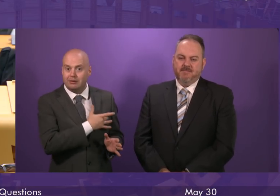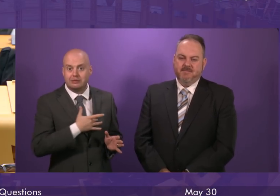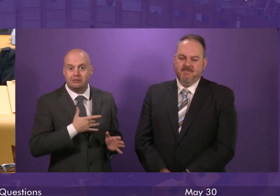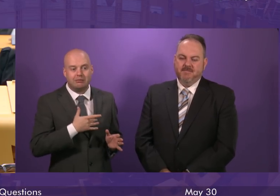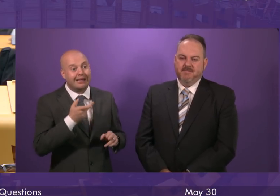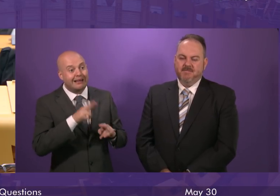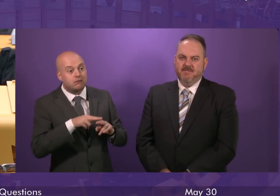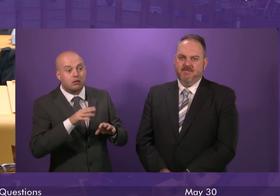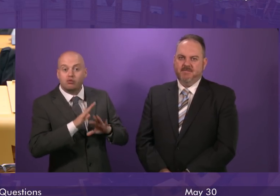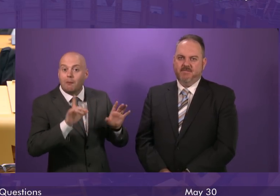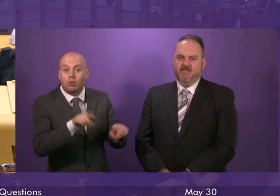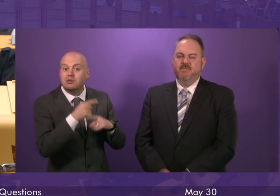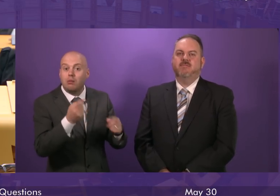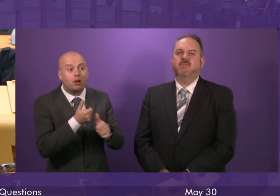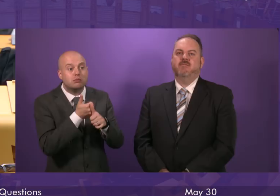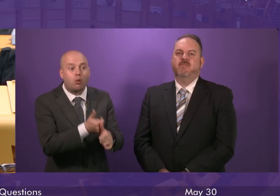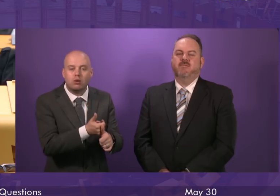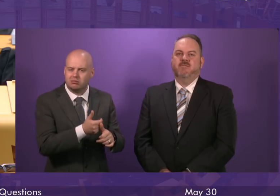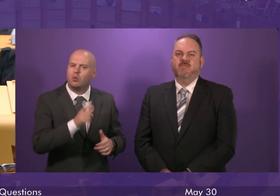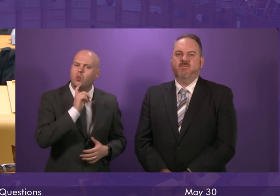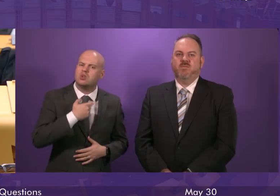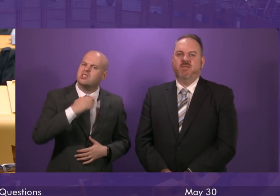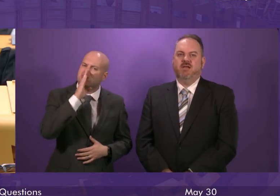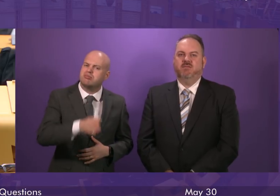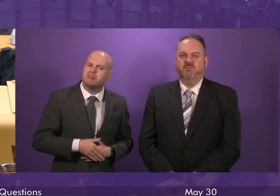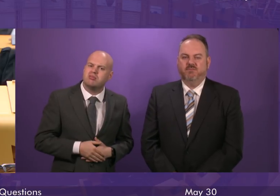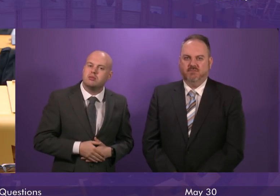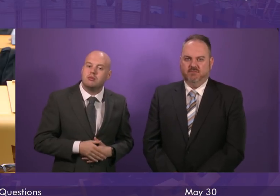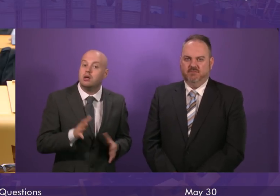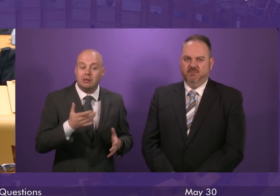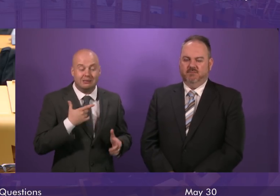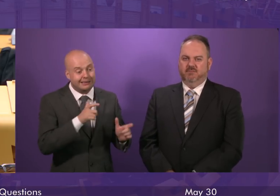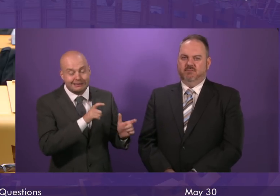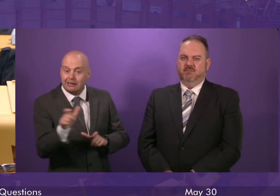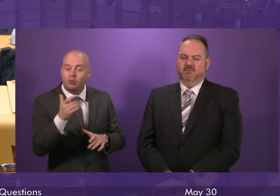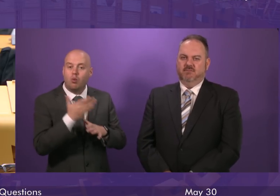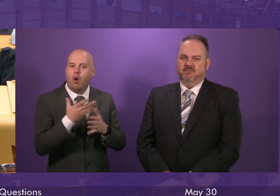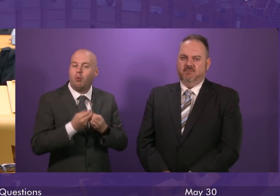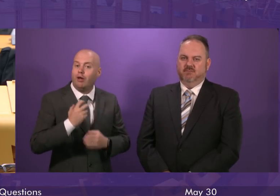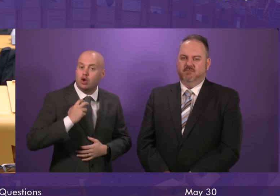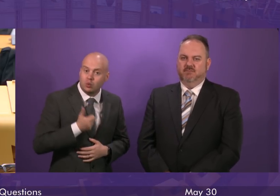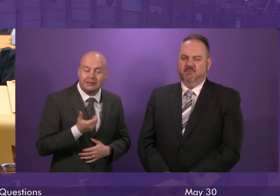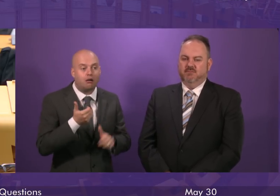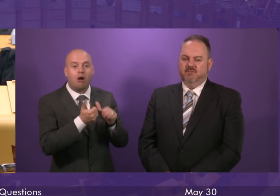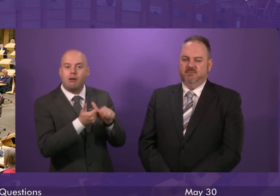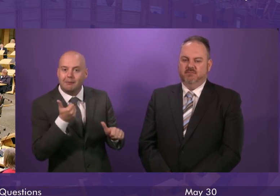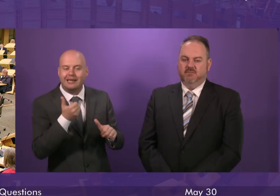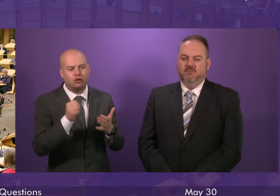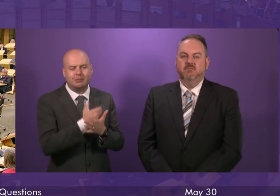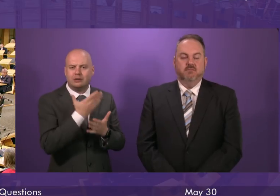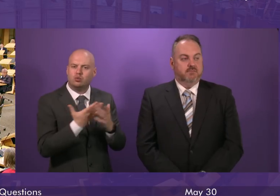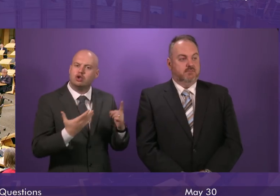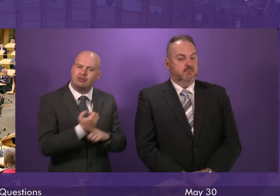is not possible and continue to work with unions and with companies and with workers to make sure we get the best possible outcomes.